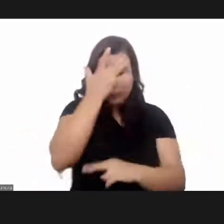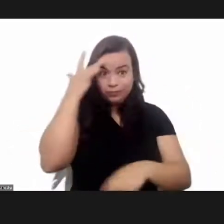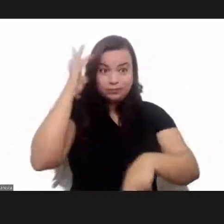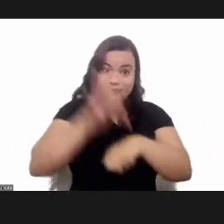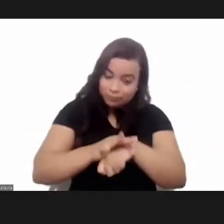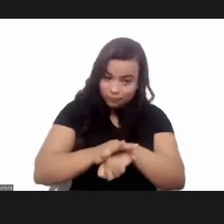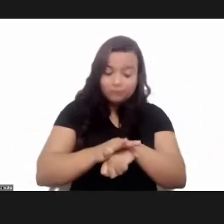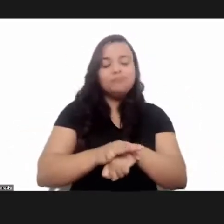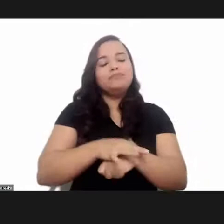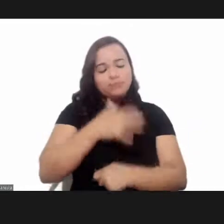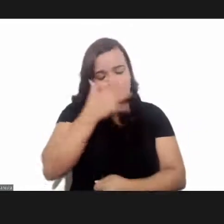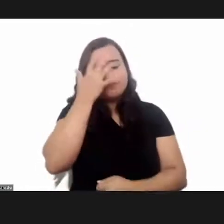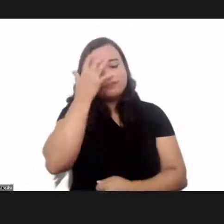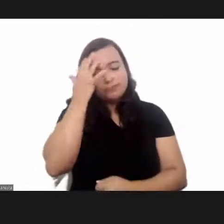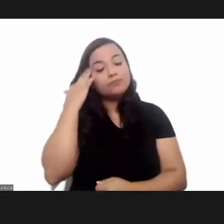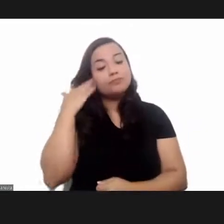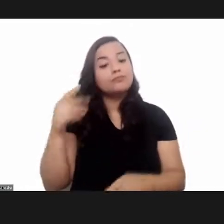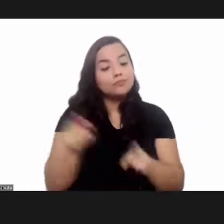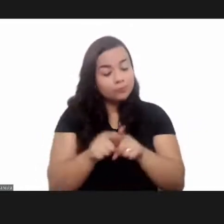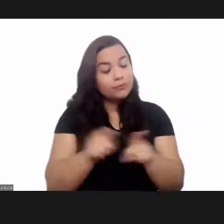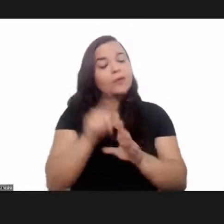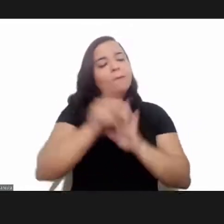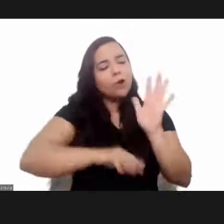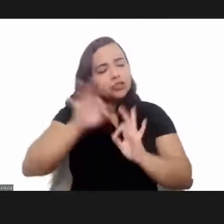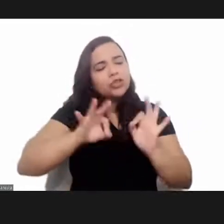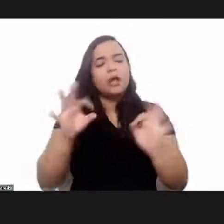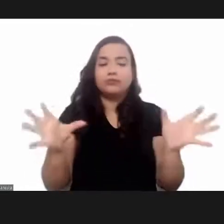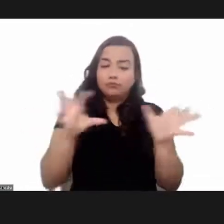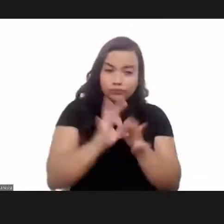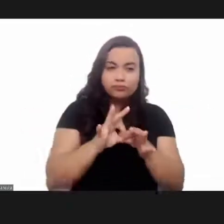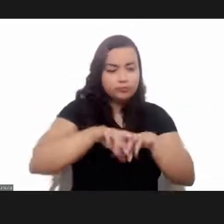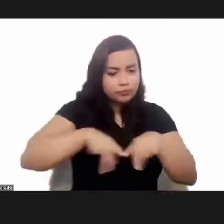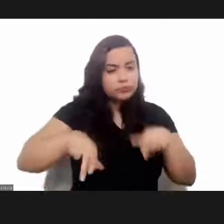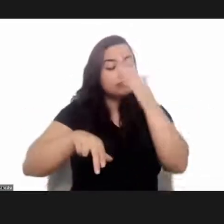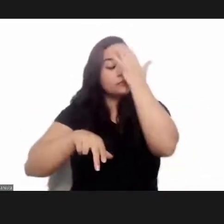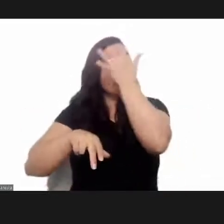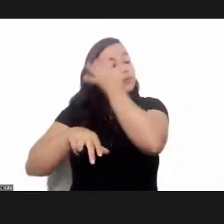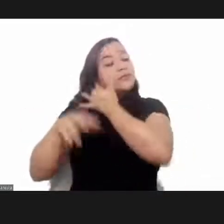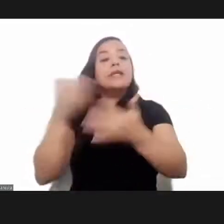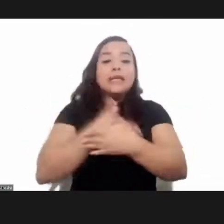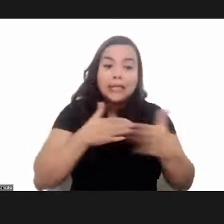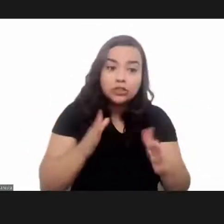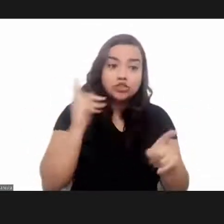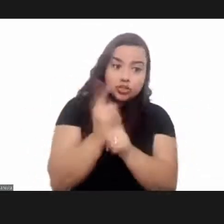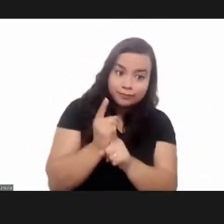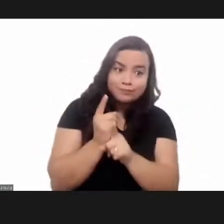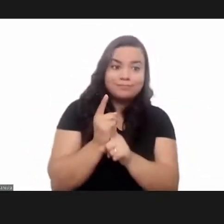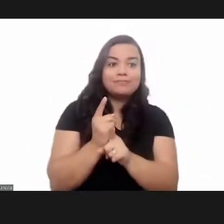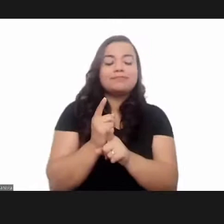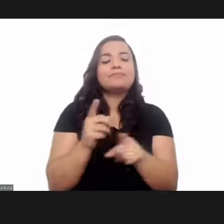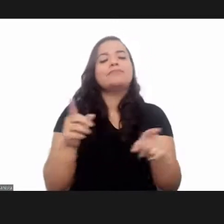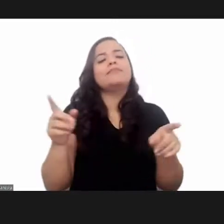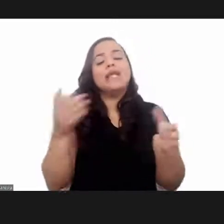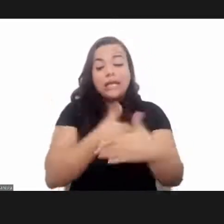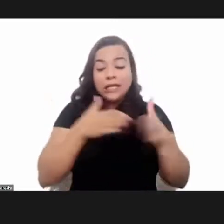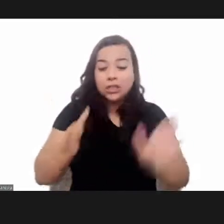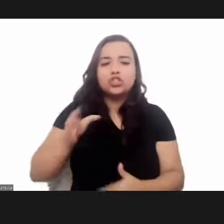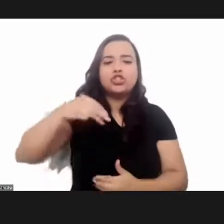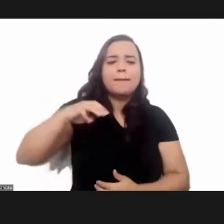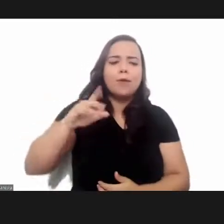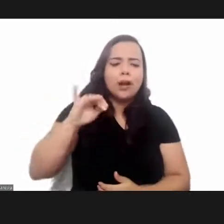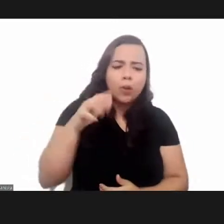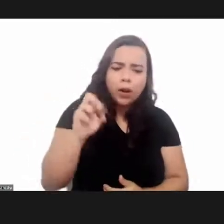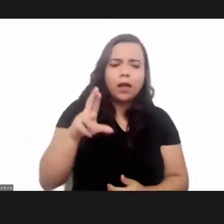patients. Nothing for us without us. Establish integrated projects, diagnostic and serological kits, molecular kits,